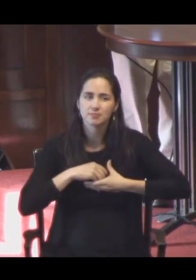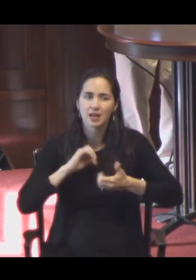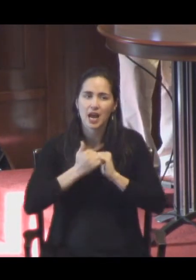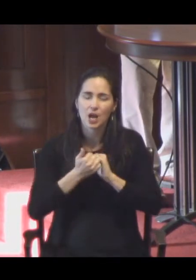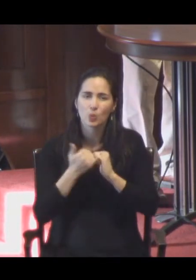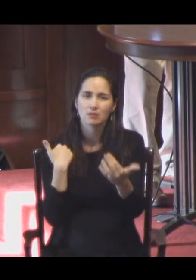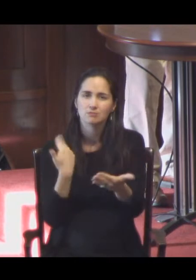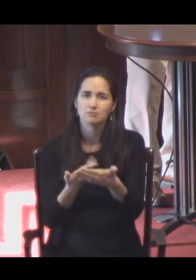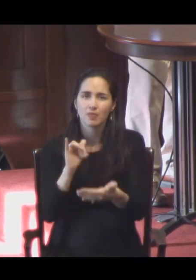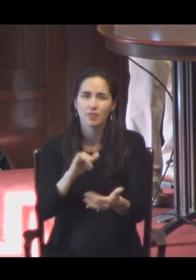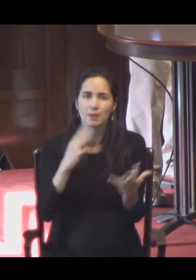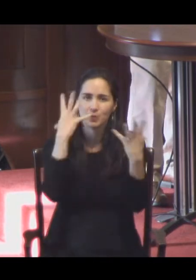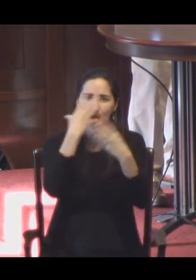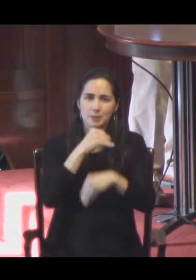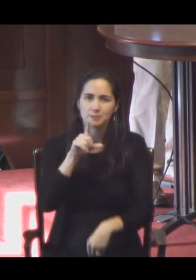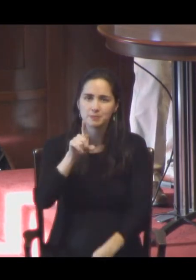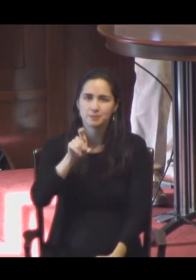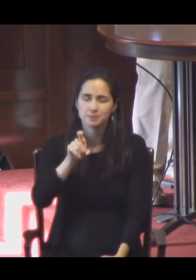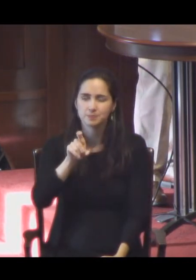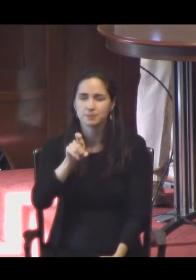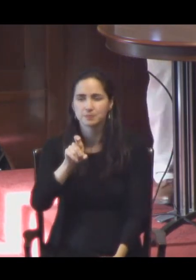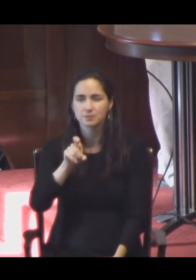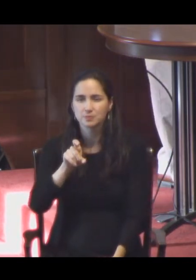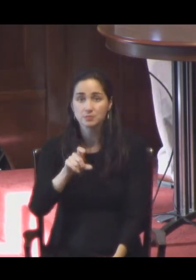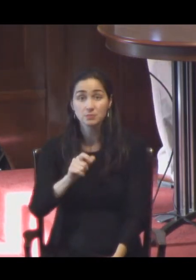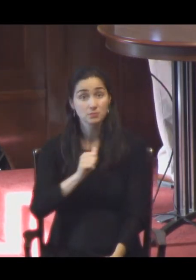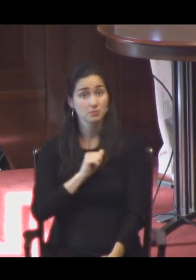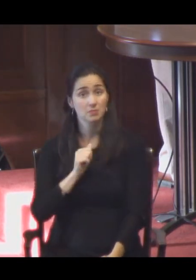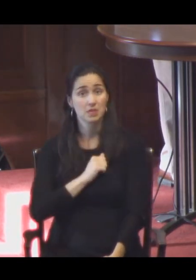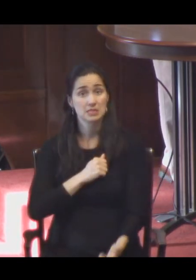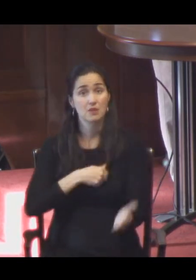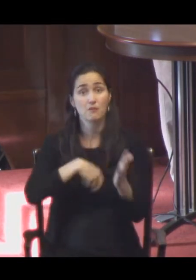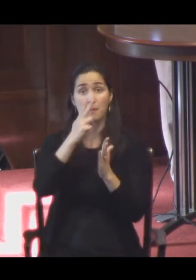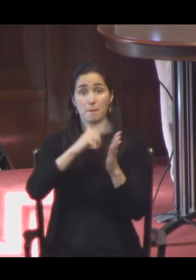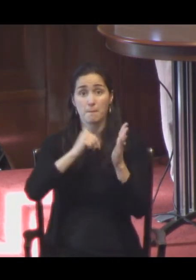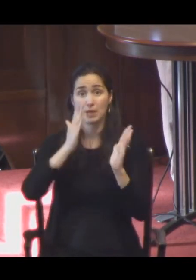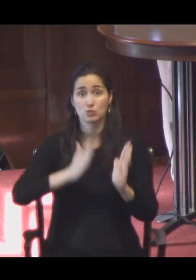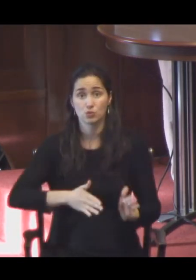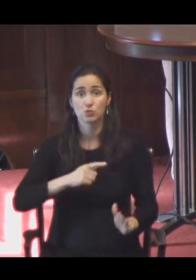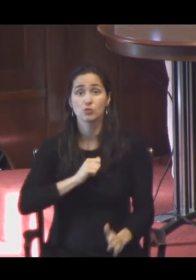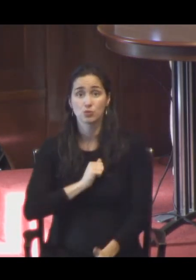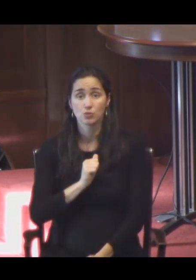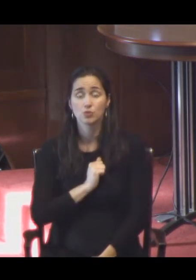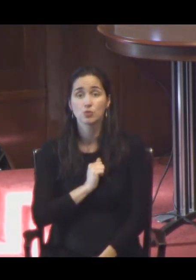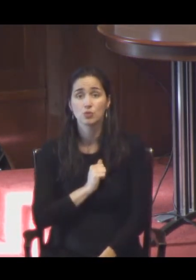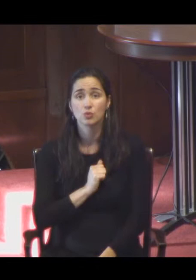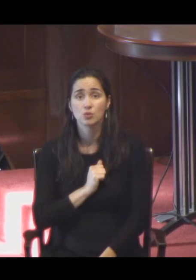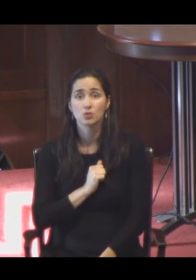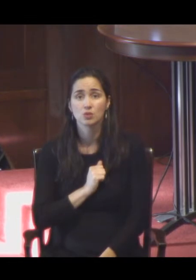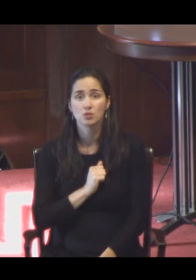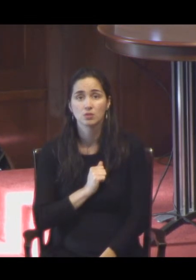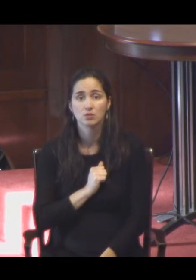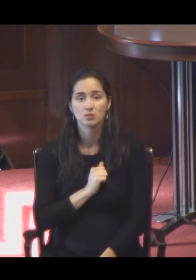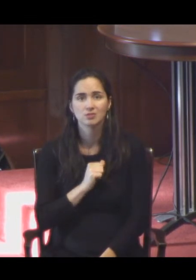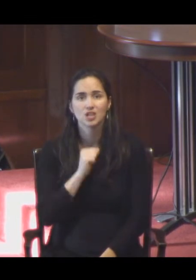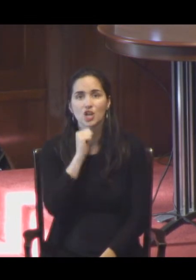Well, for me, as a painter, as an artist, it's not in propositional rhetoric. It's not in